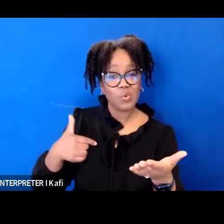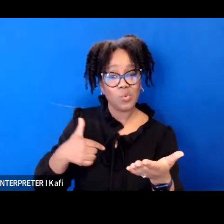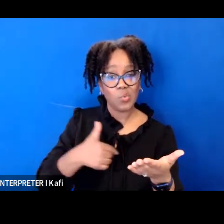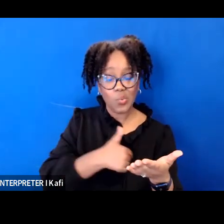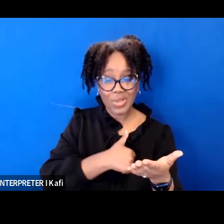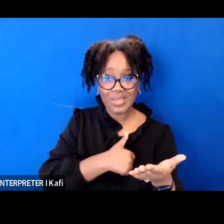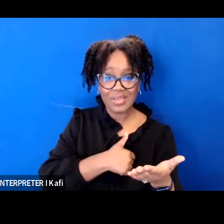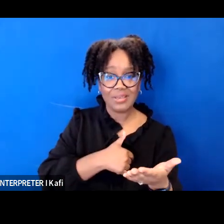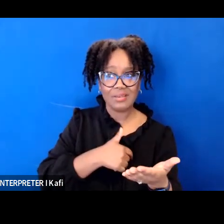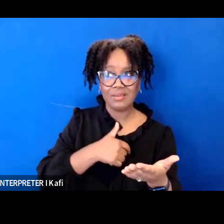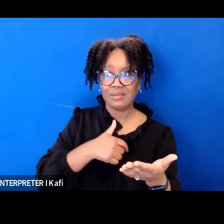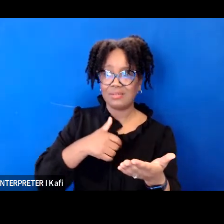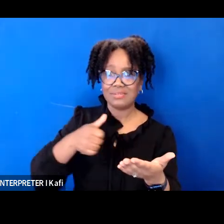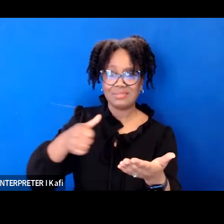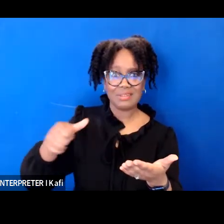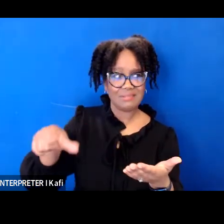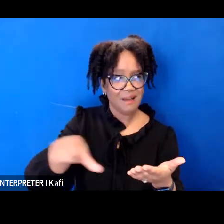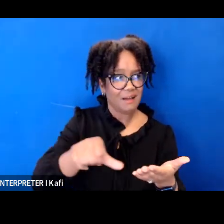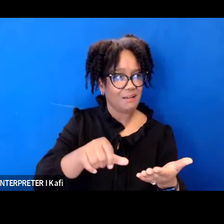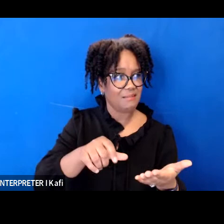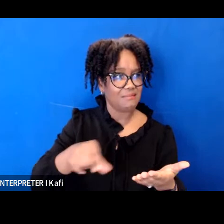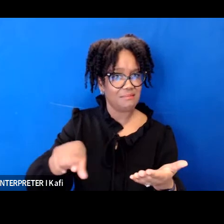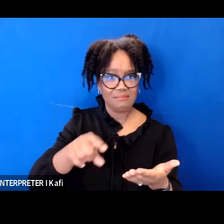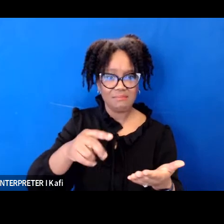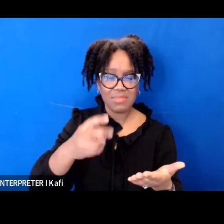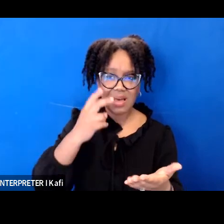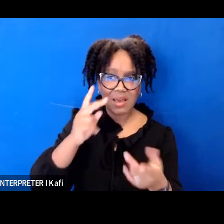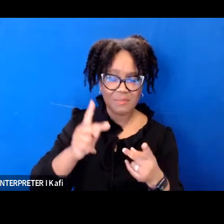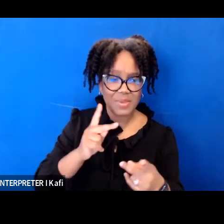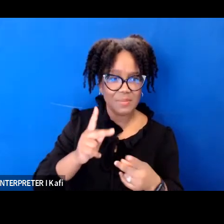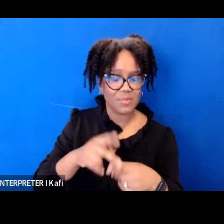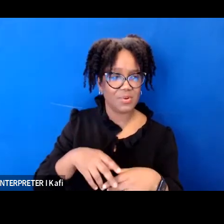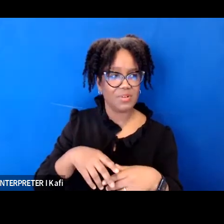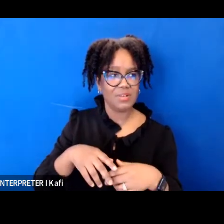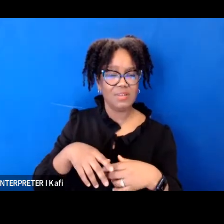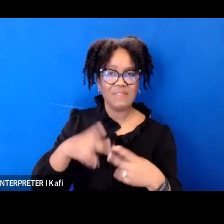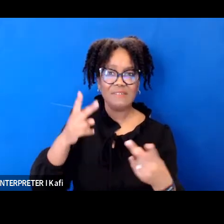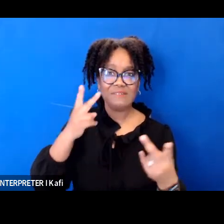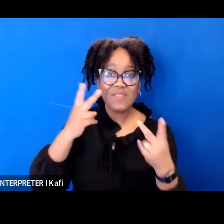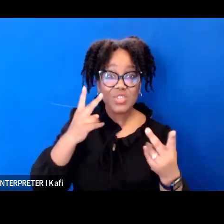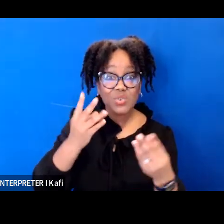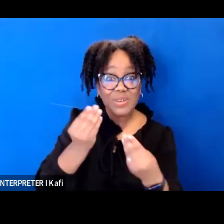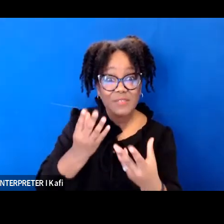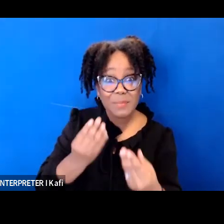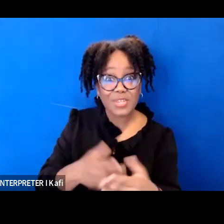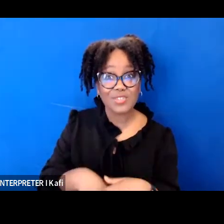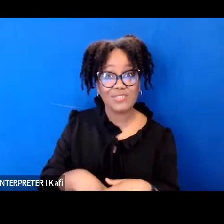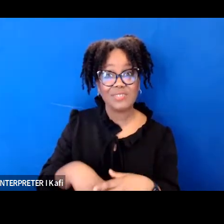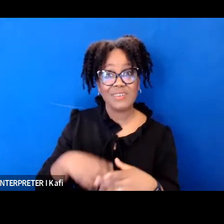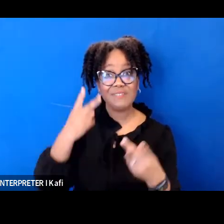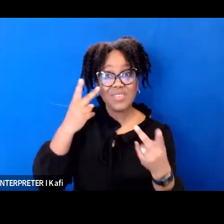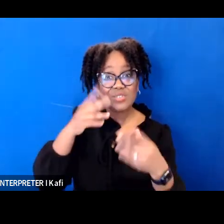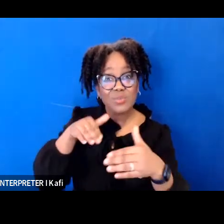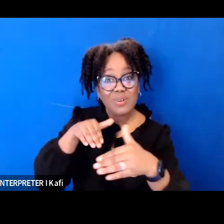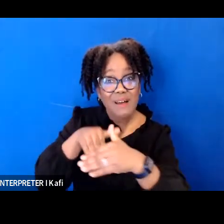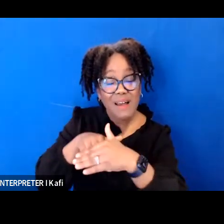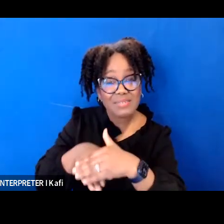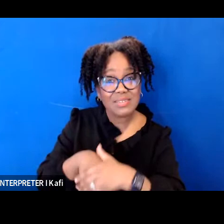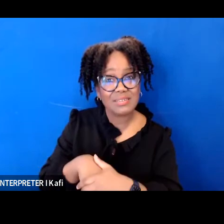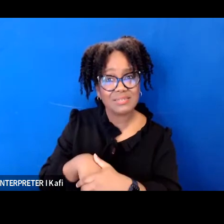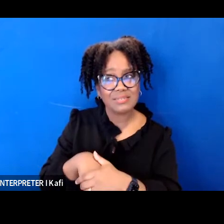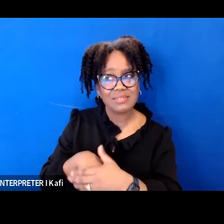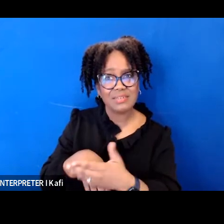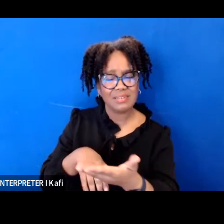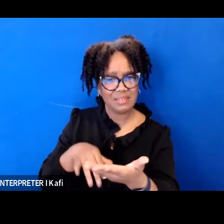of visual representations visual information that sighted people have access to that